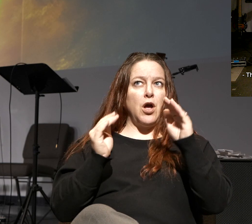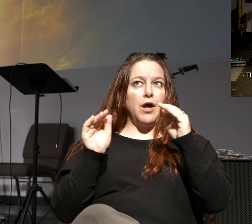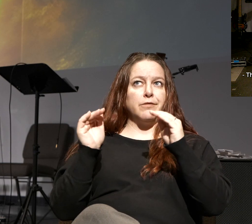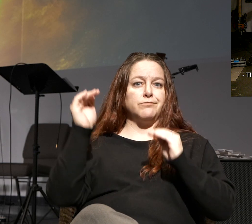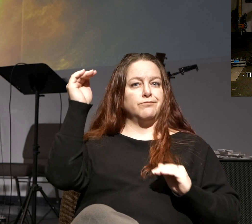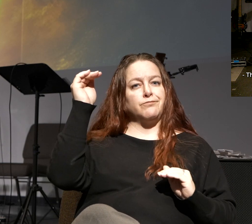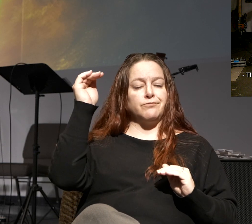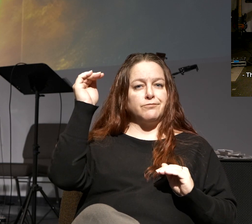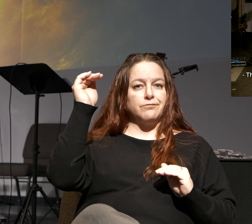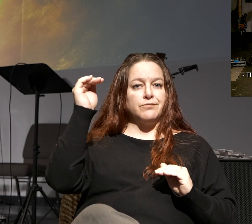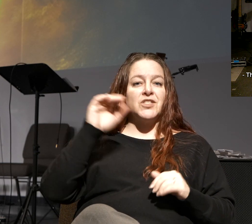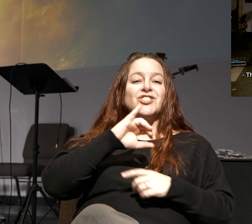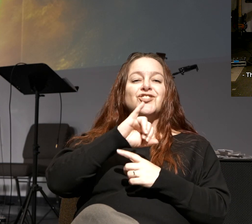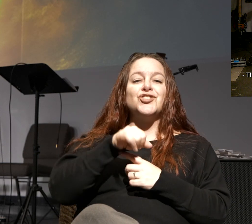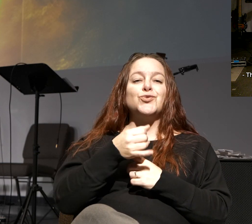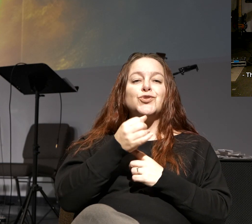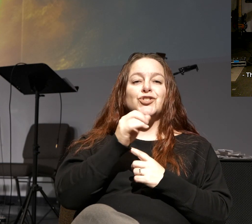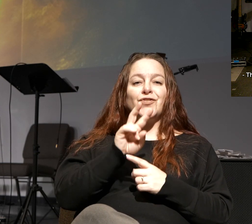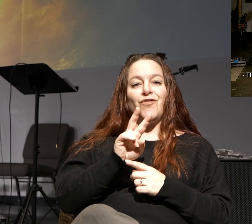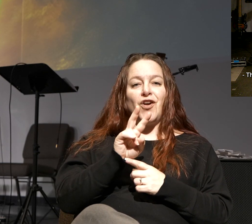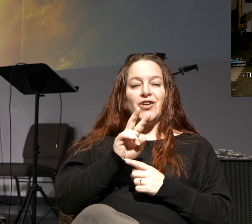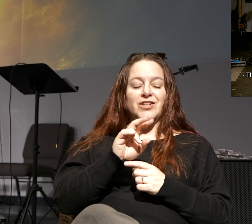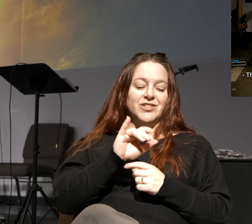You have a junior varsity God. God.